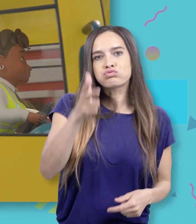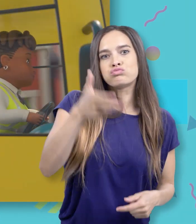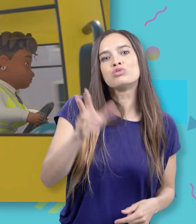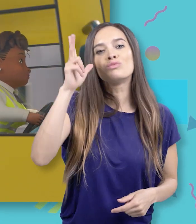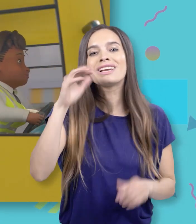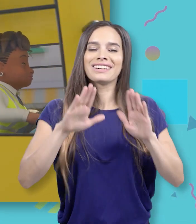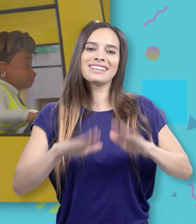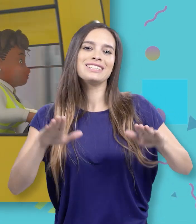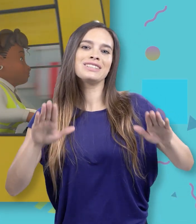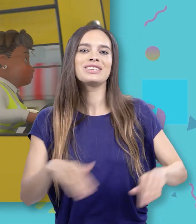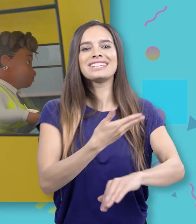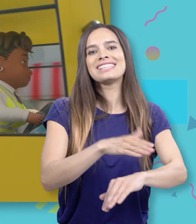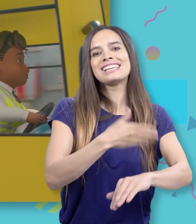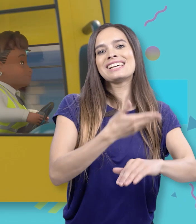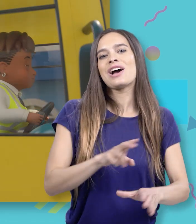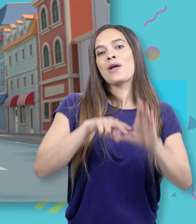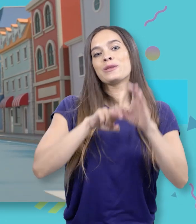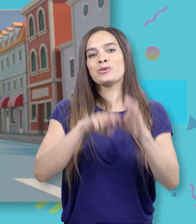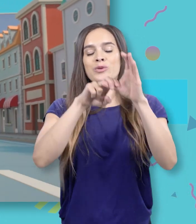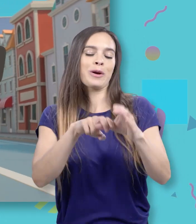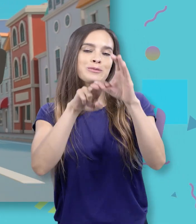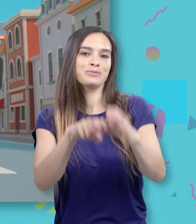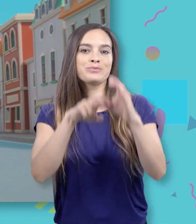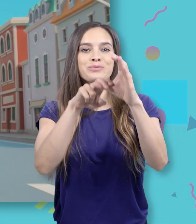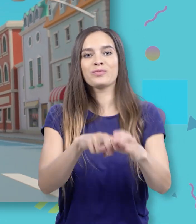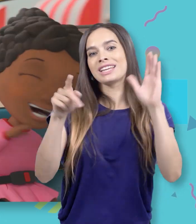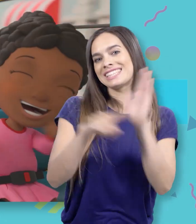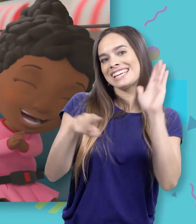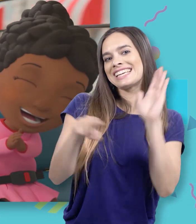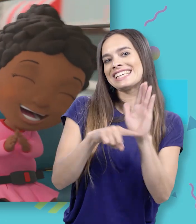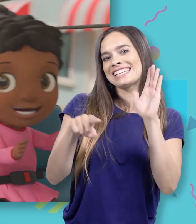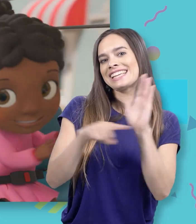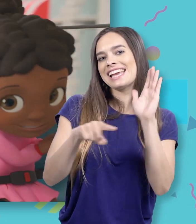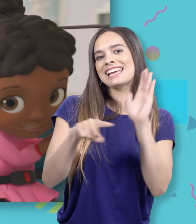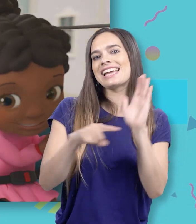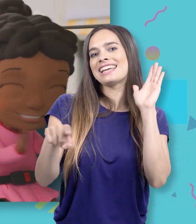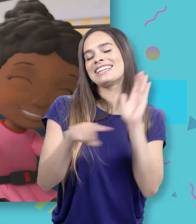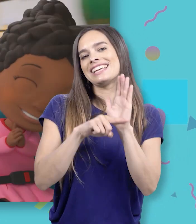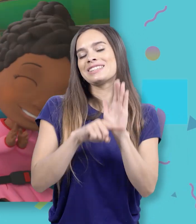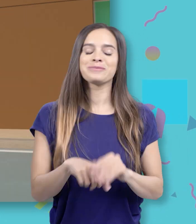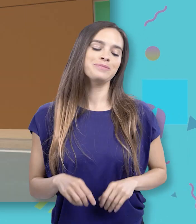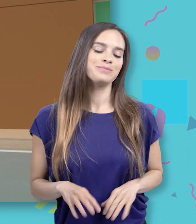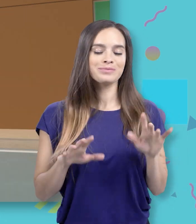vroom, vroom Hear the children sing On the school bus, the school bus Ding, ding, ding Yay!